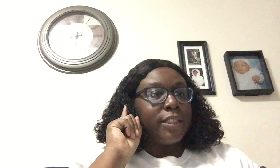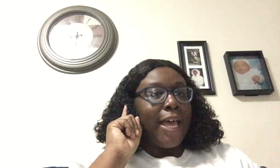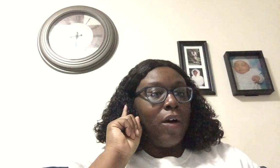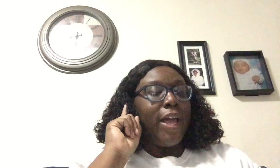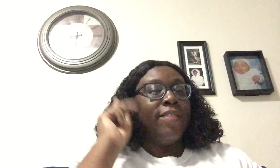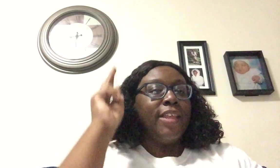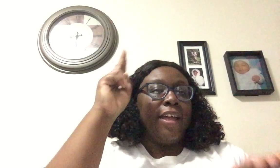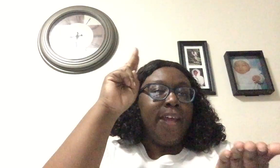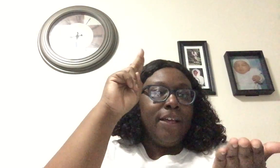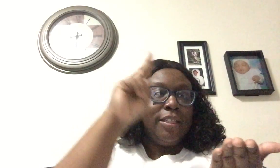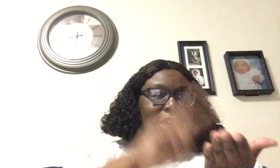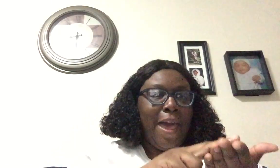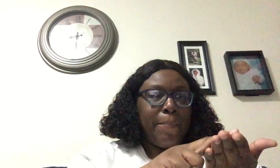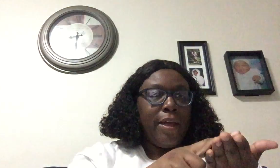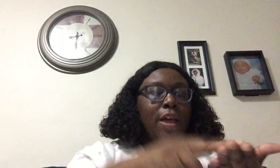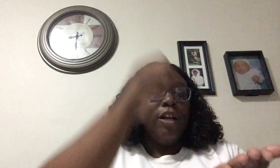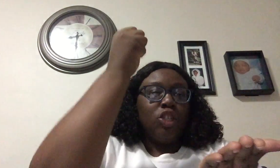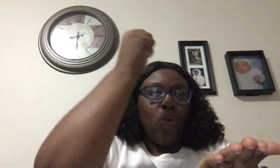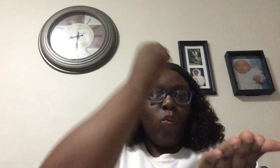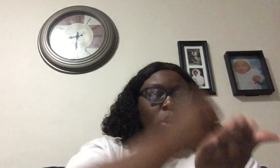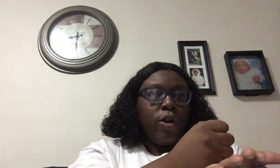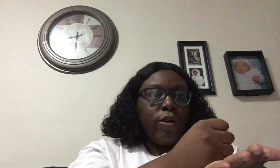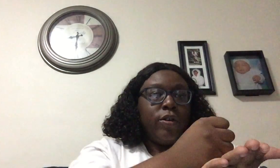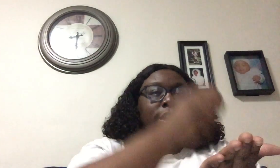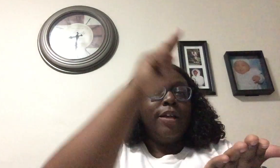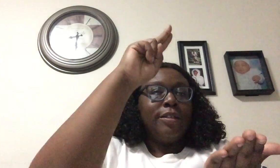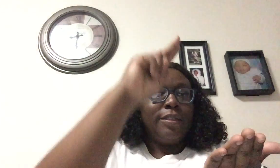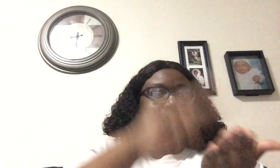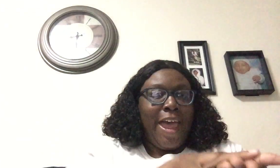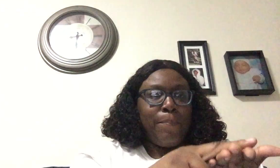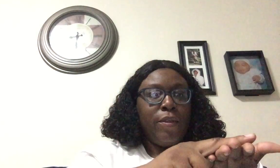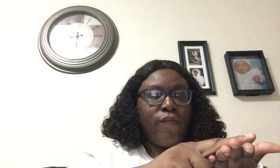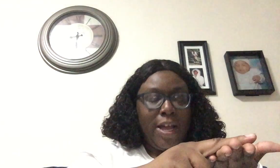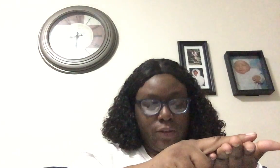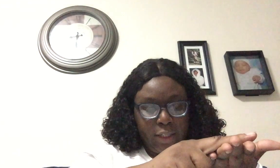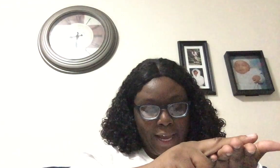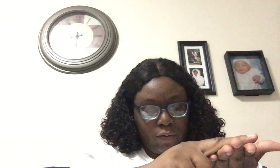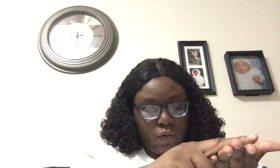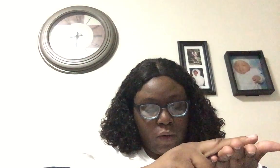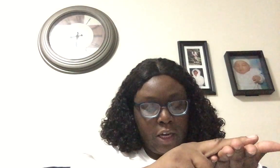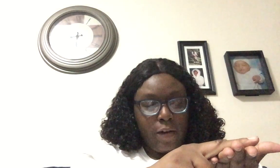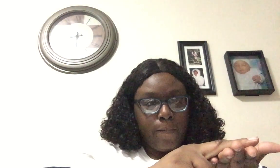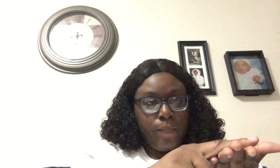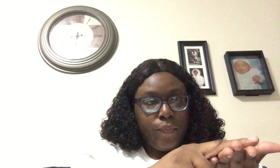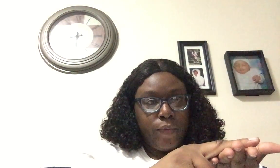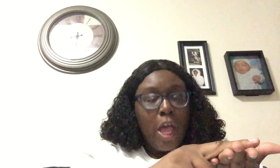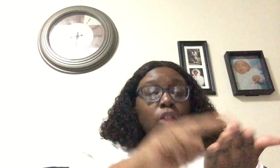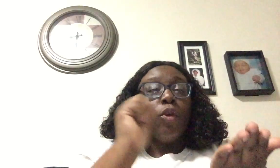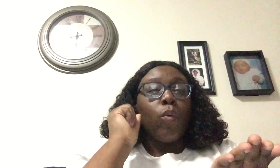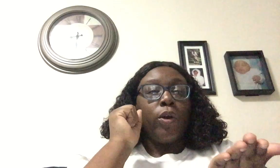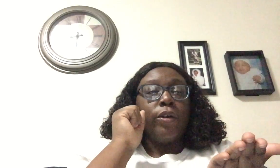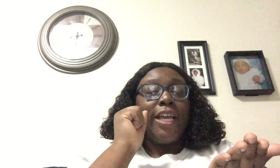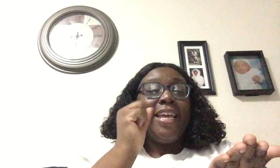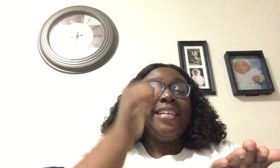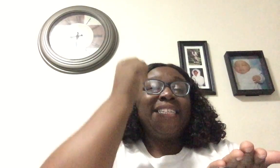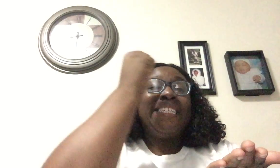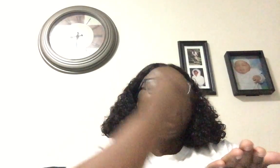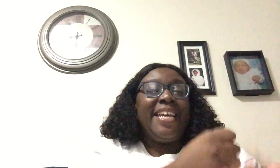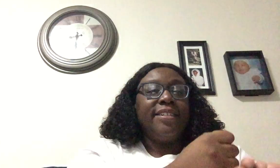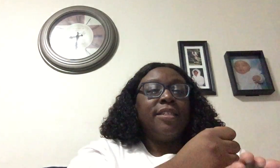sound and then tap it. So word, tap the final sound you hear. The word is sit.